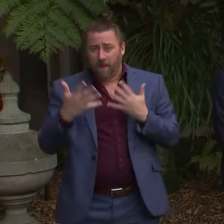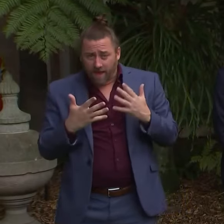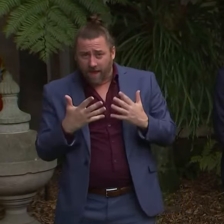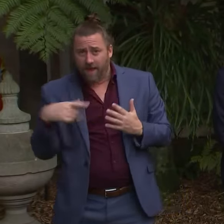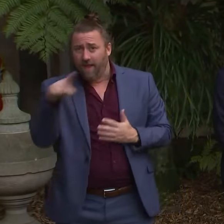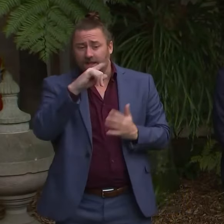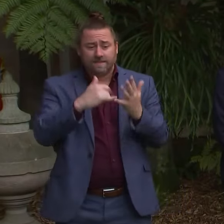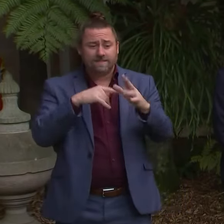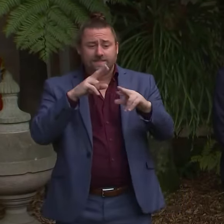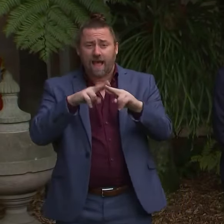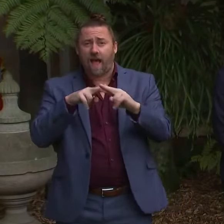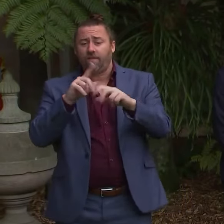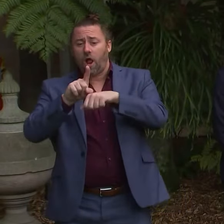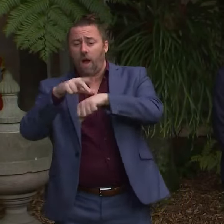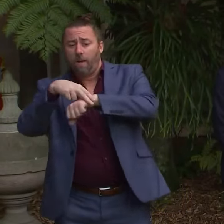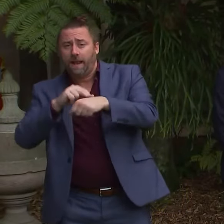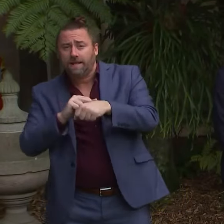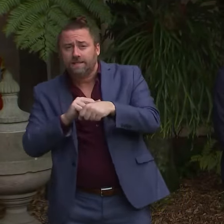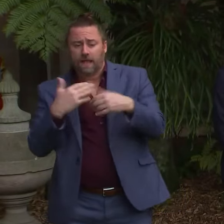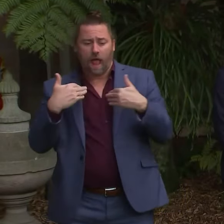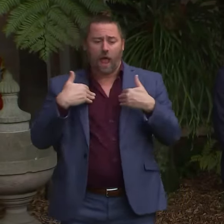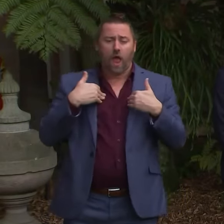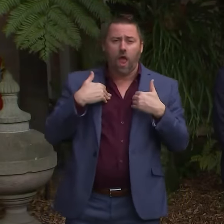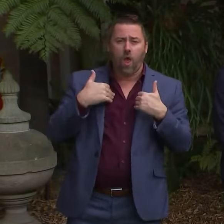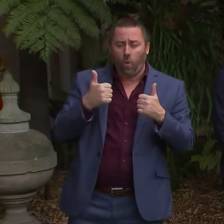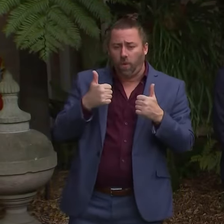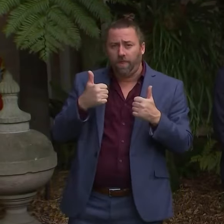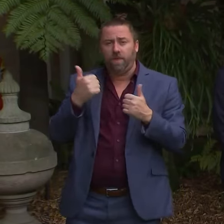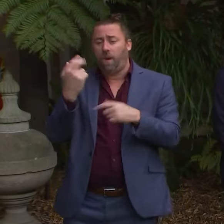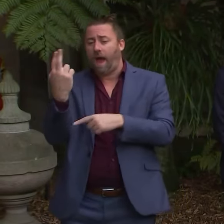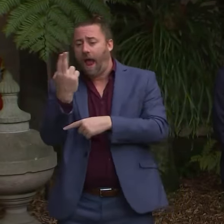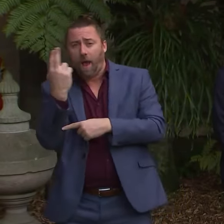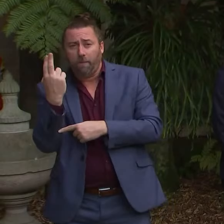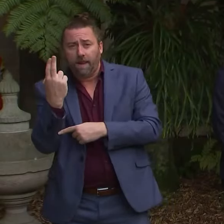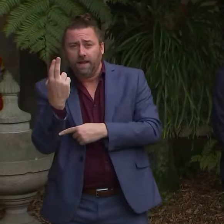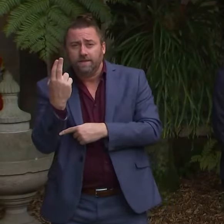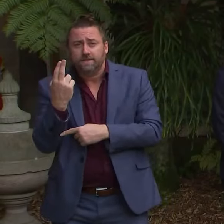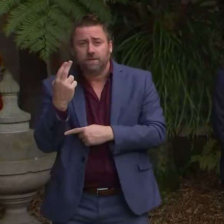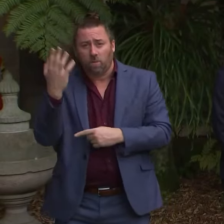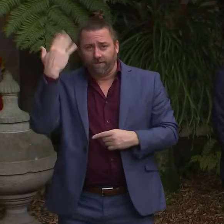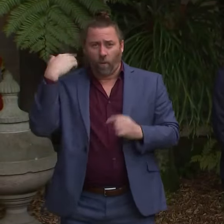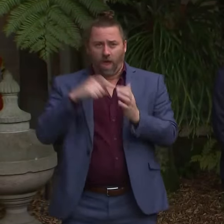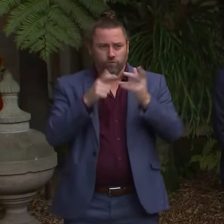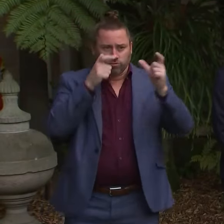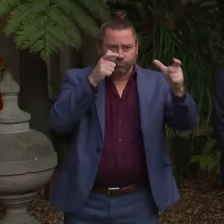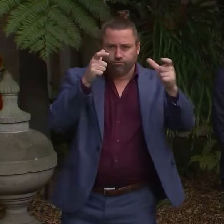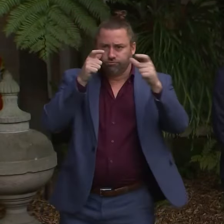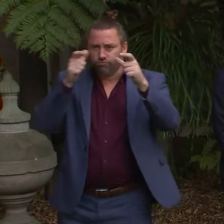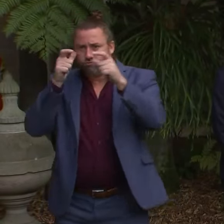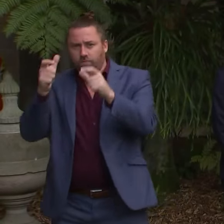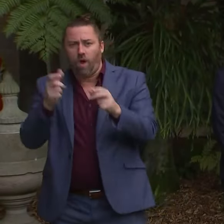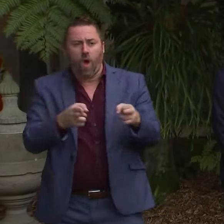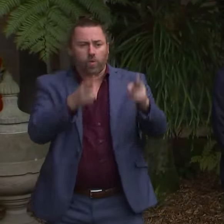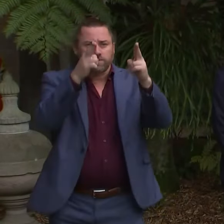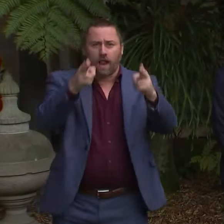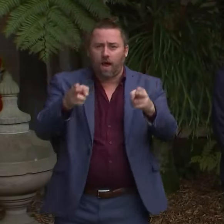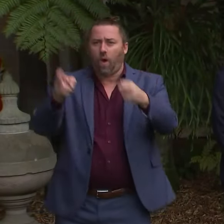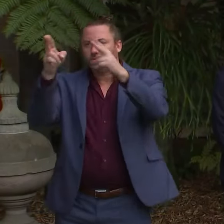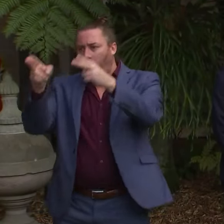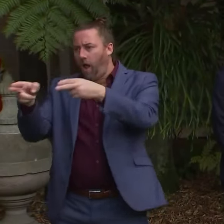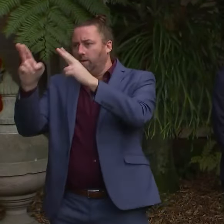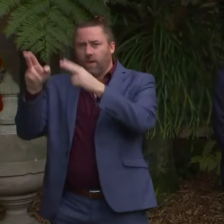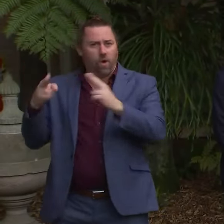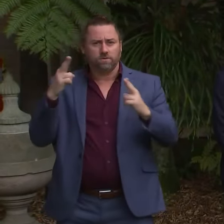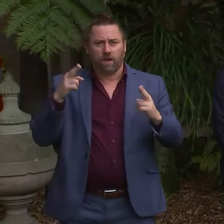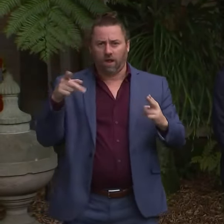frontline workers, such as police and health workers, and paramedics who can get back to doing their jobs, you know, in our